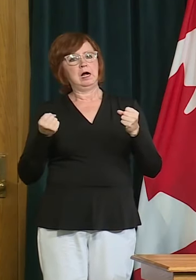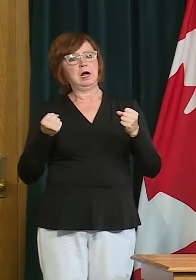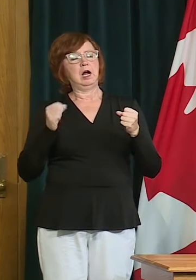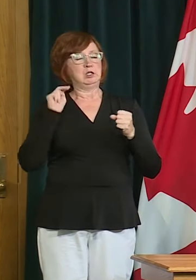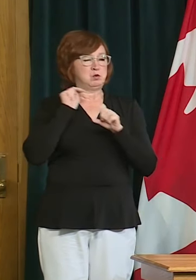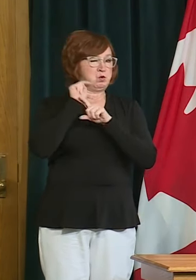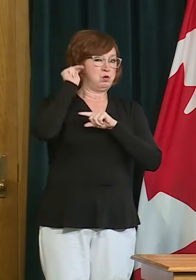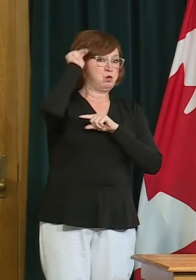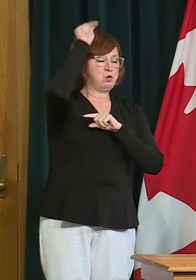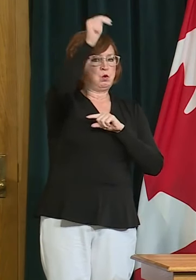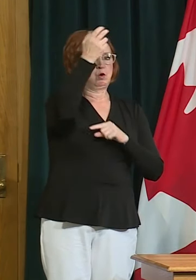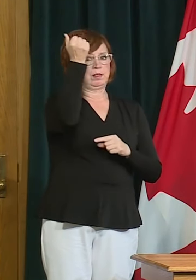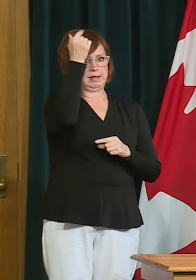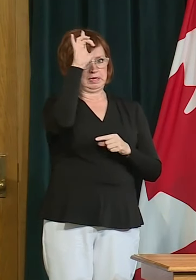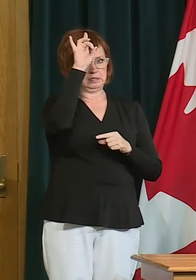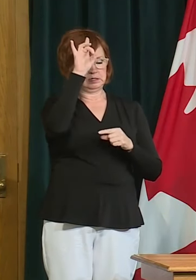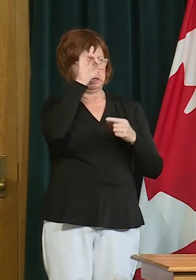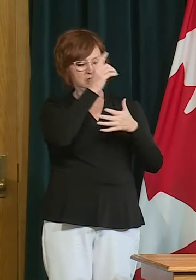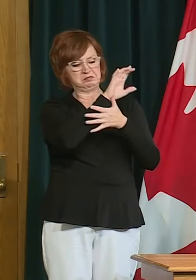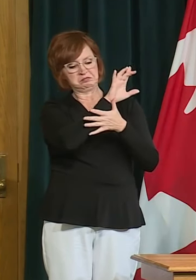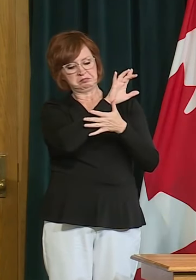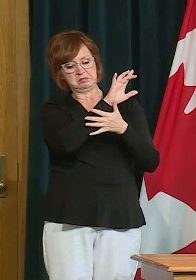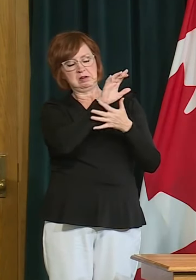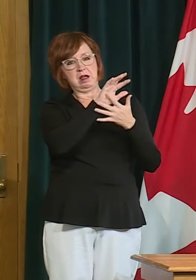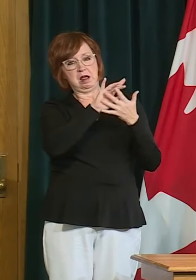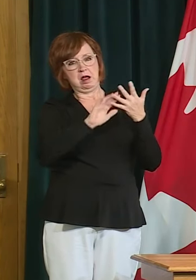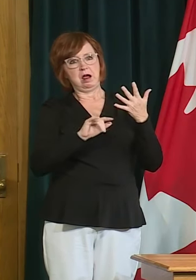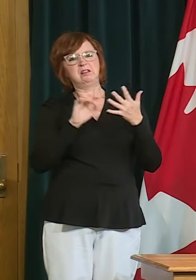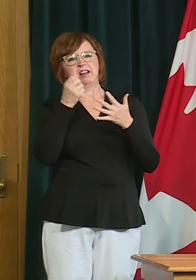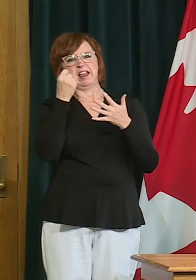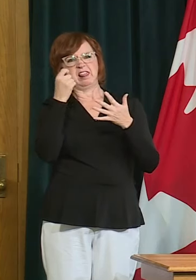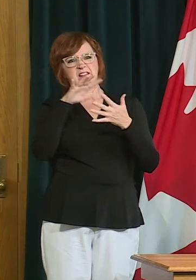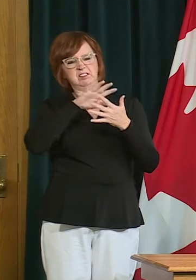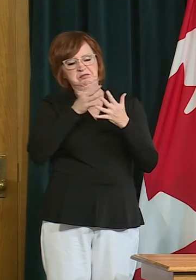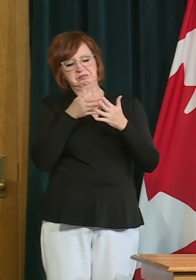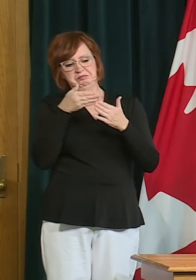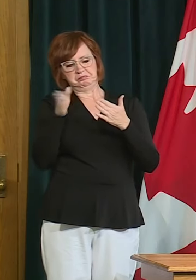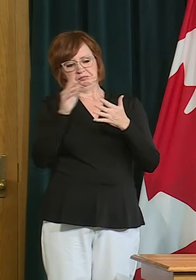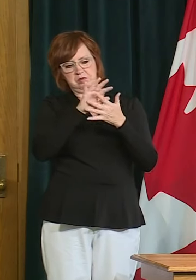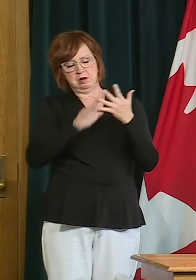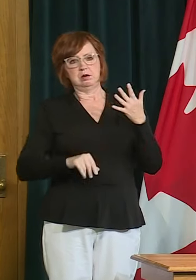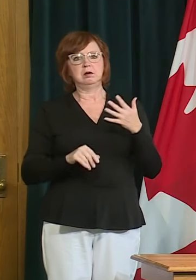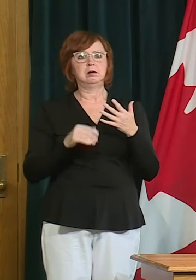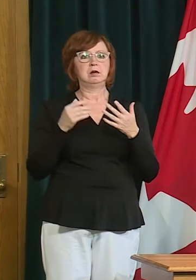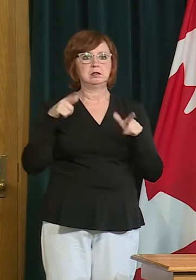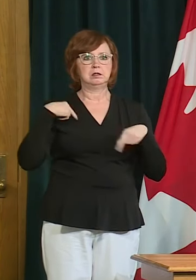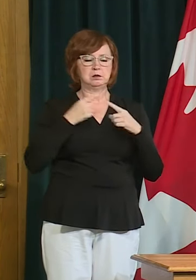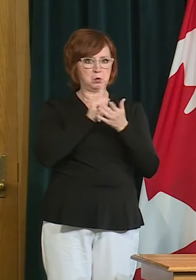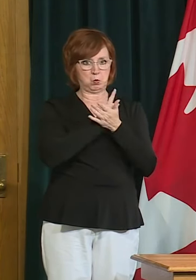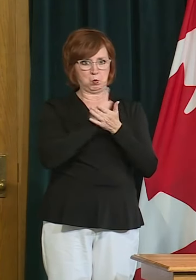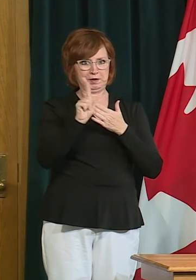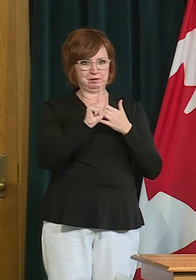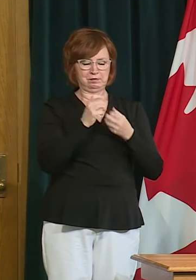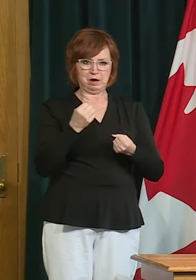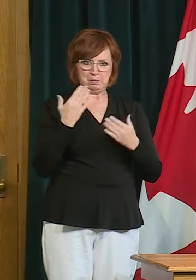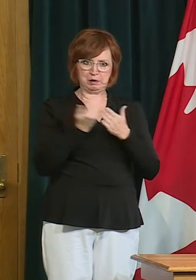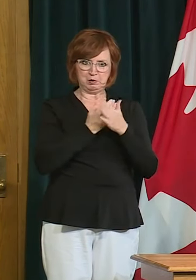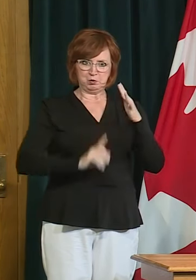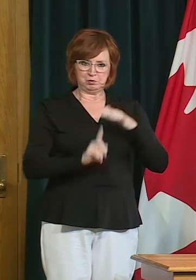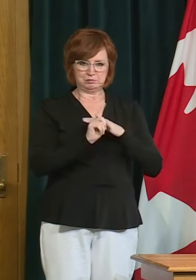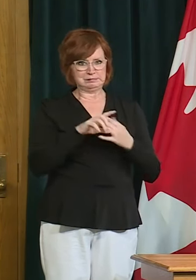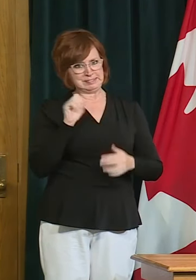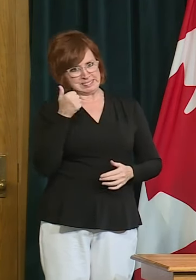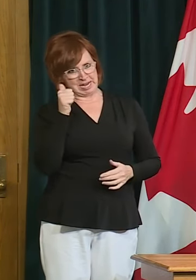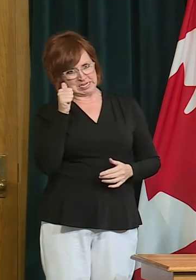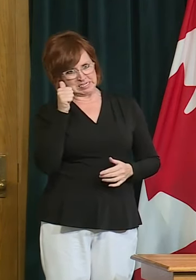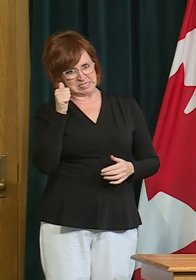in our far north and 11 in the rest of the province. There have been just 10 new cases this past week. That